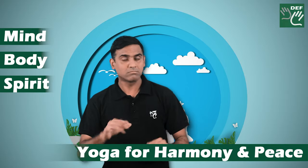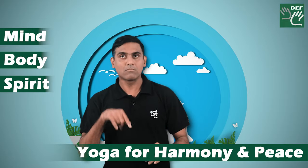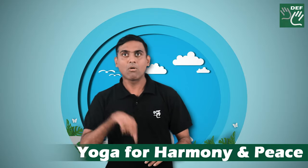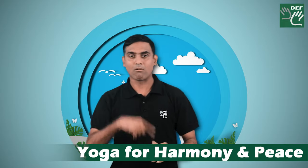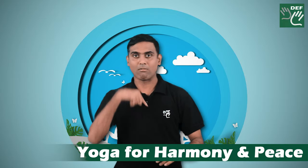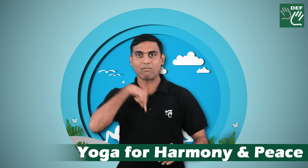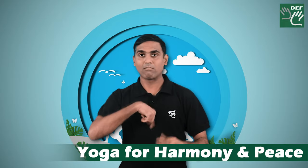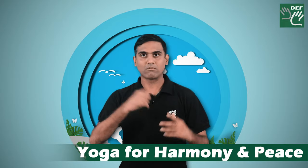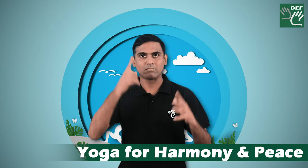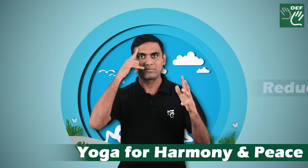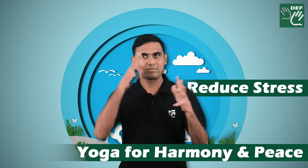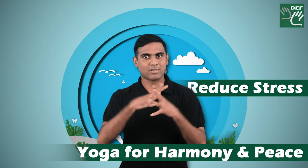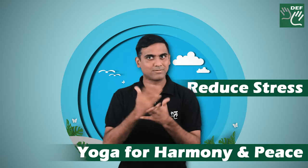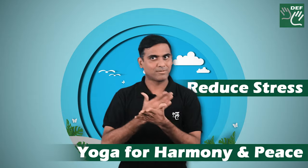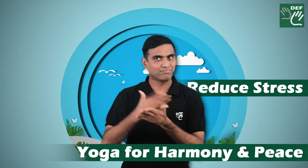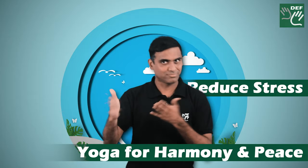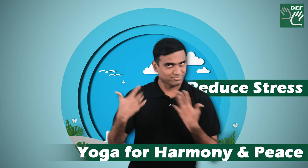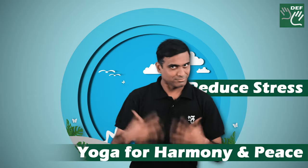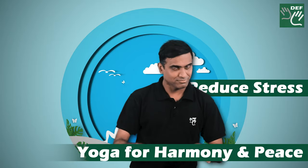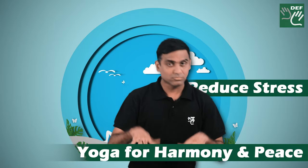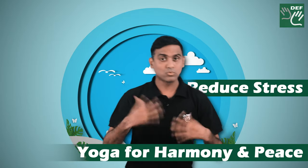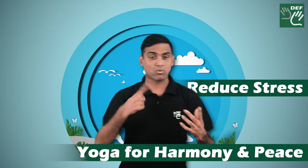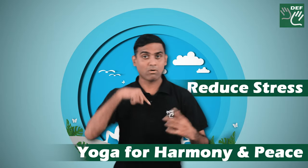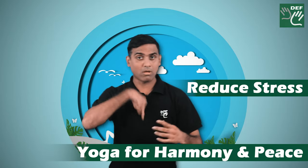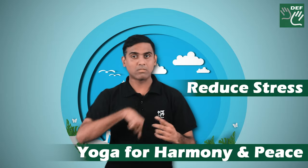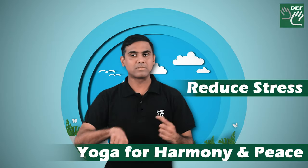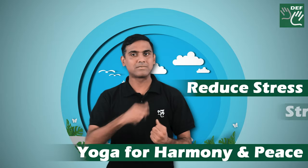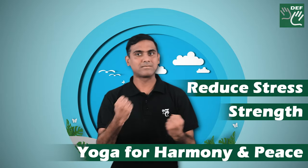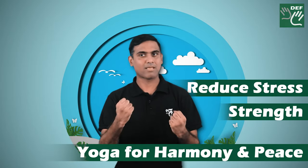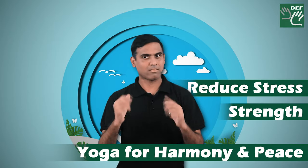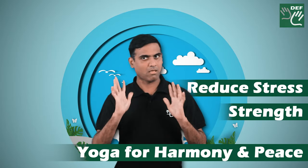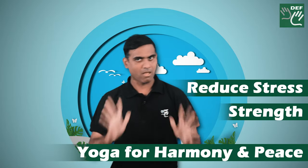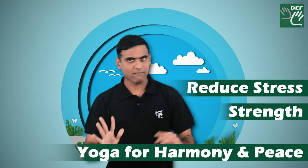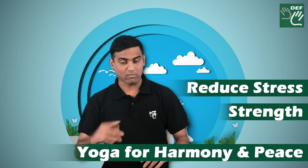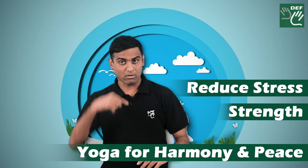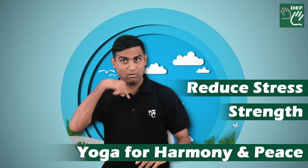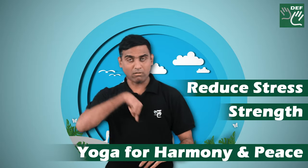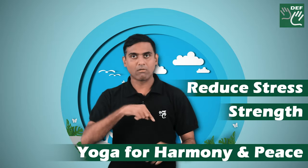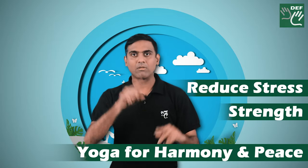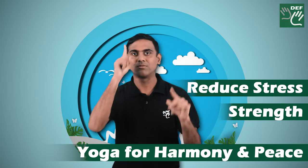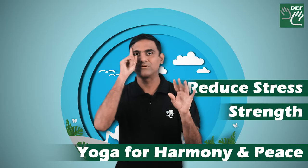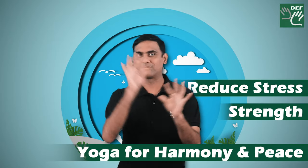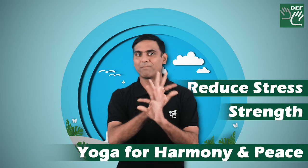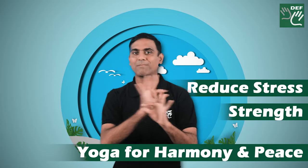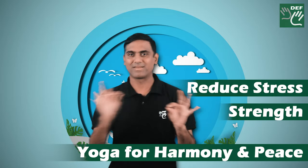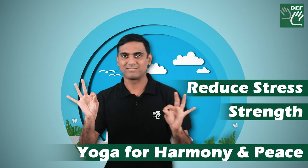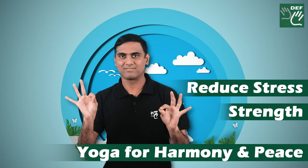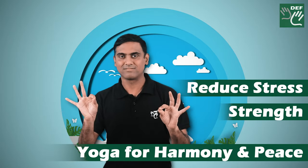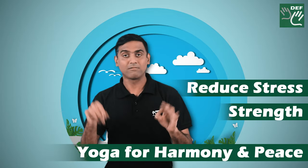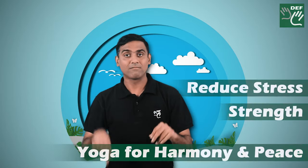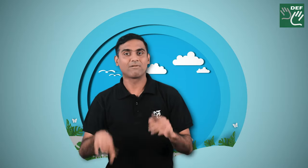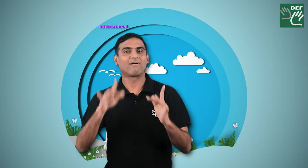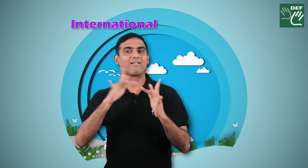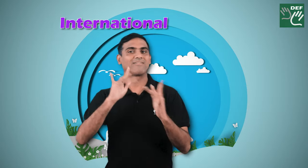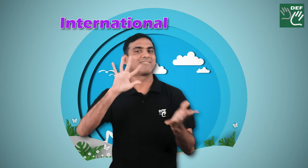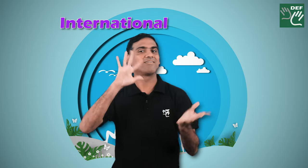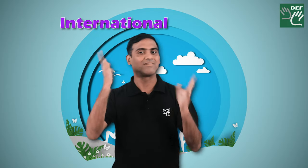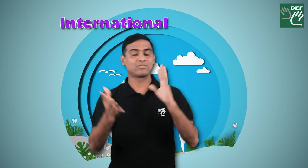enhances flexibility strength and balance while reducing stress and calming the mind this is a little brief